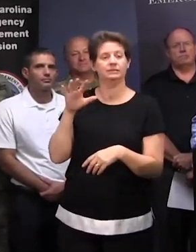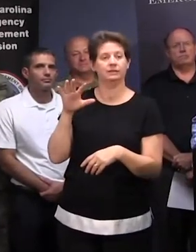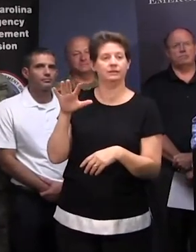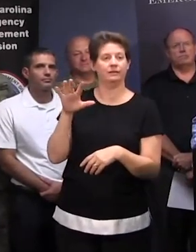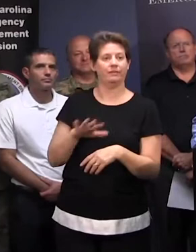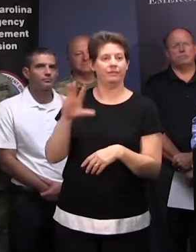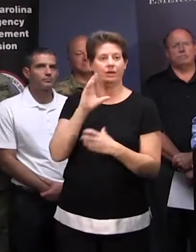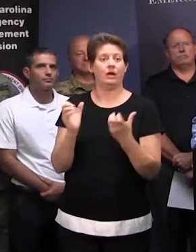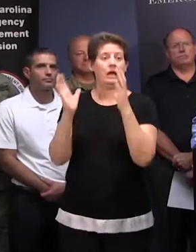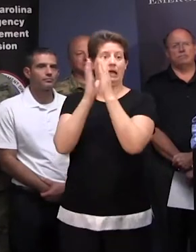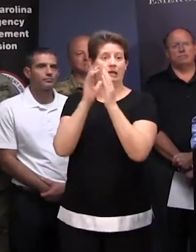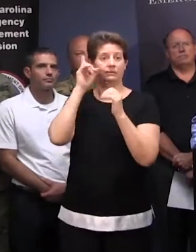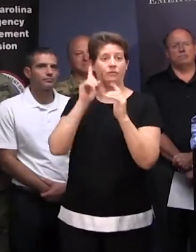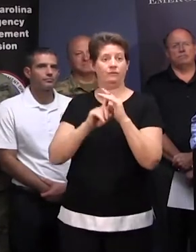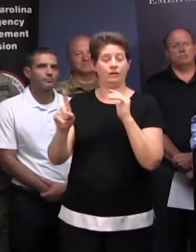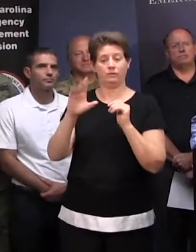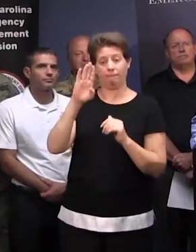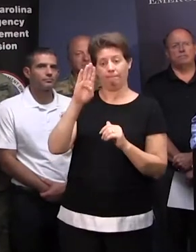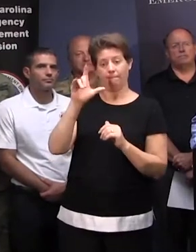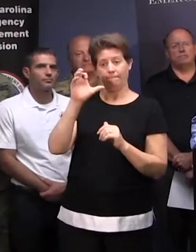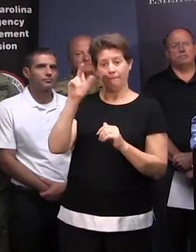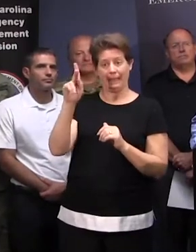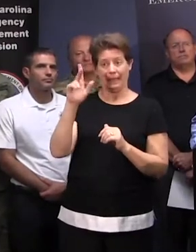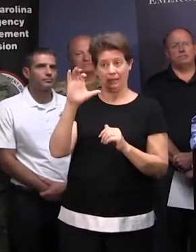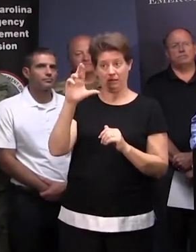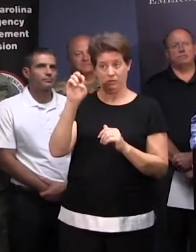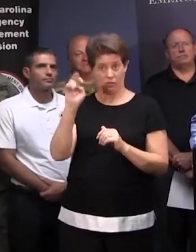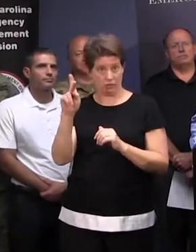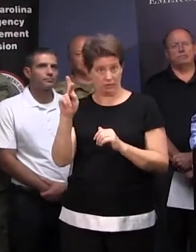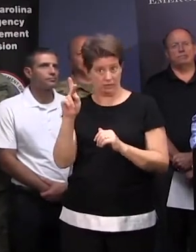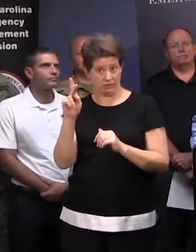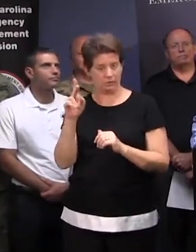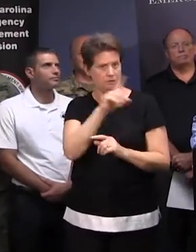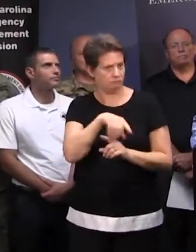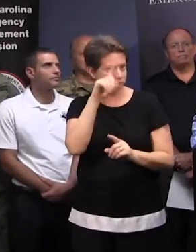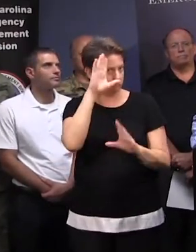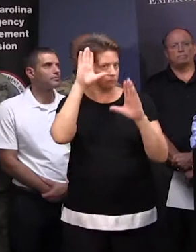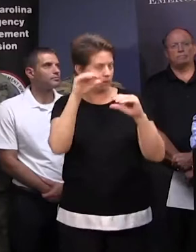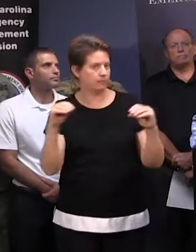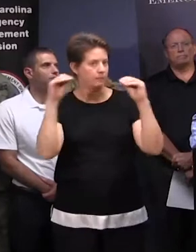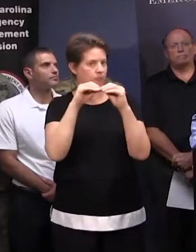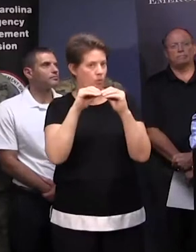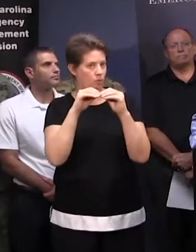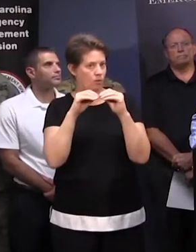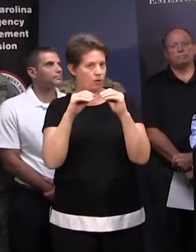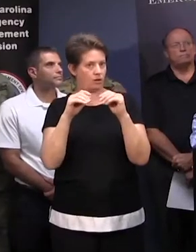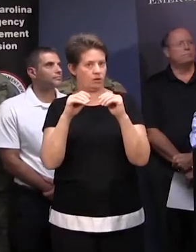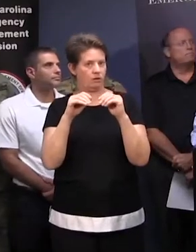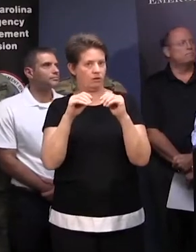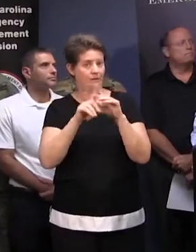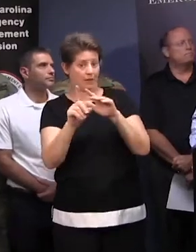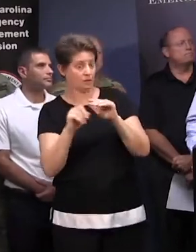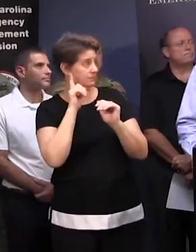asking for an evacuation along Black Creek in that county. Do you expect there to be more evacuations of small little streams and